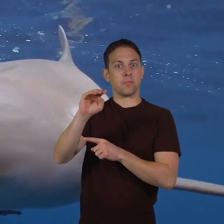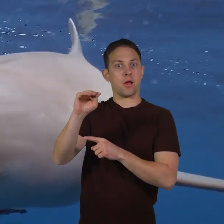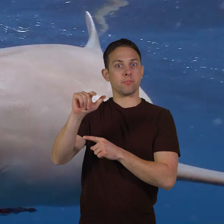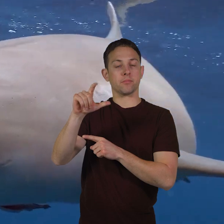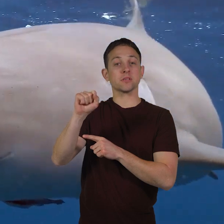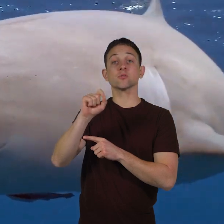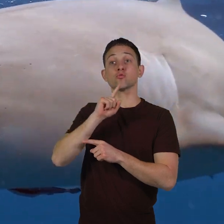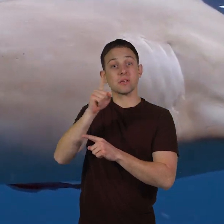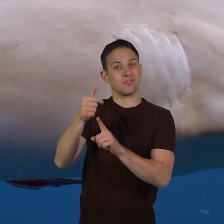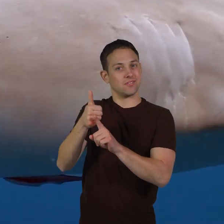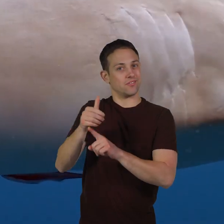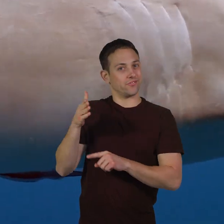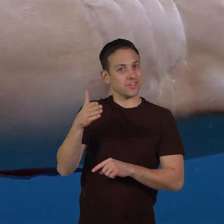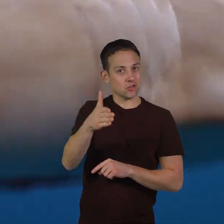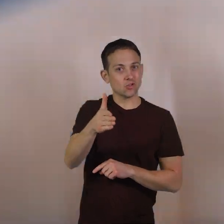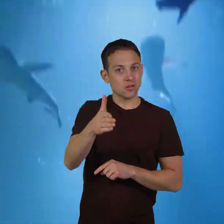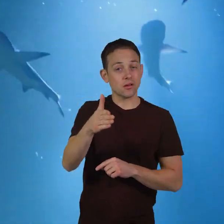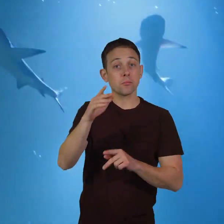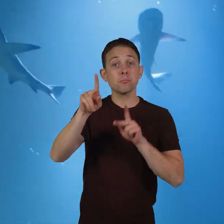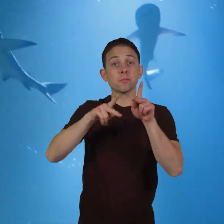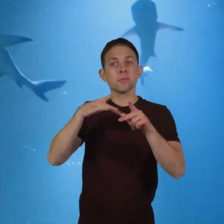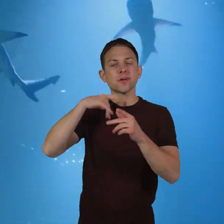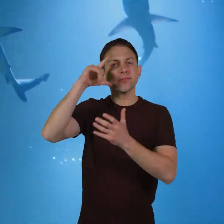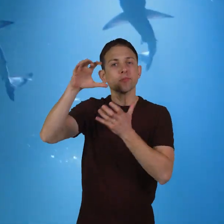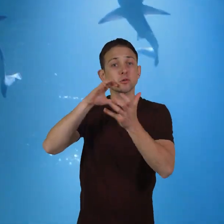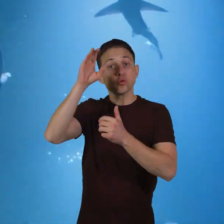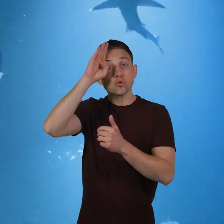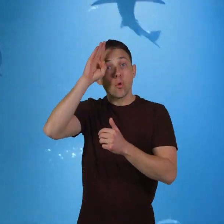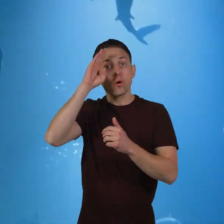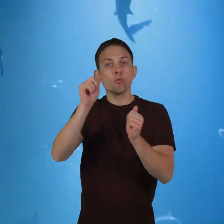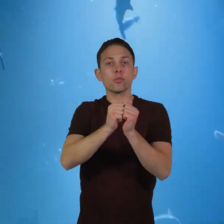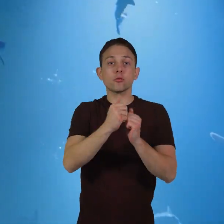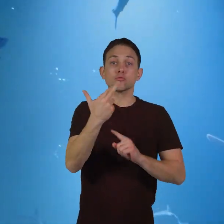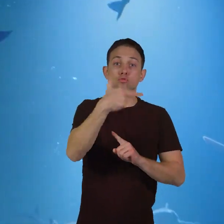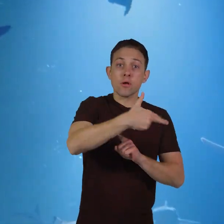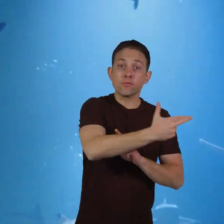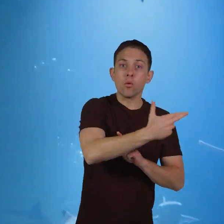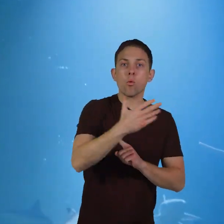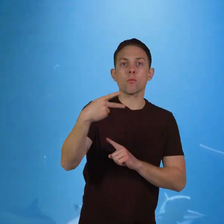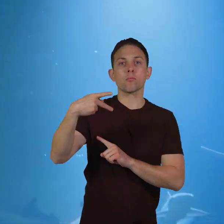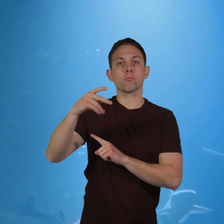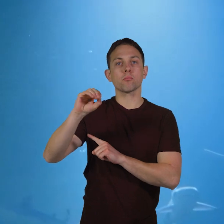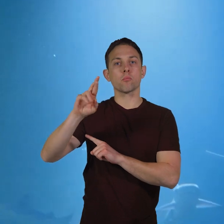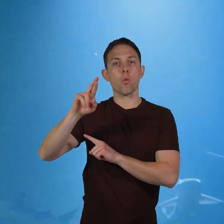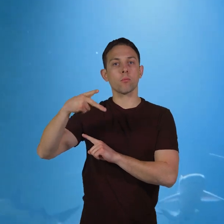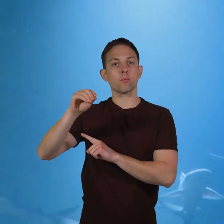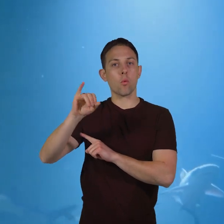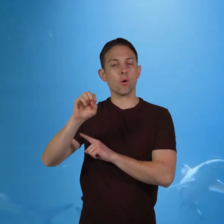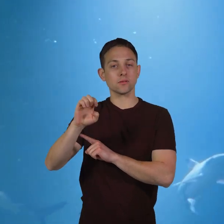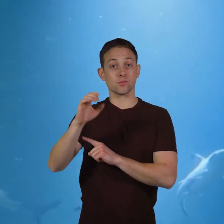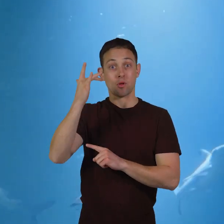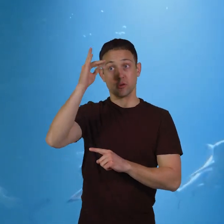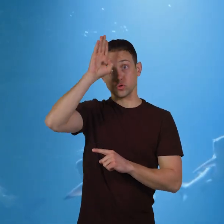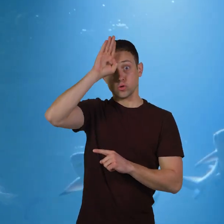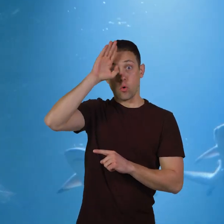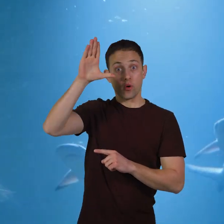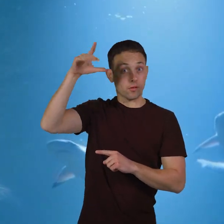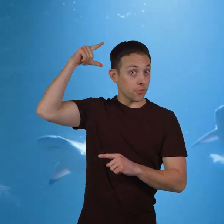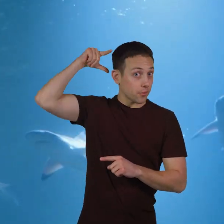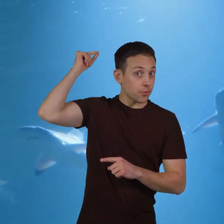but sharks are fish. People often confuse a shark with a dolphin or porpoise because a shark fin looks